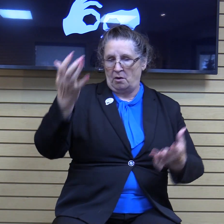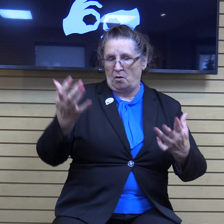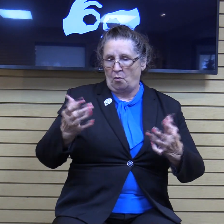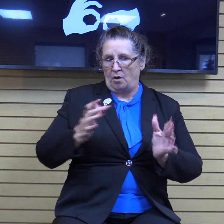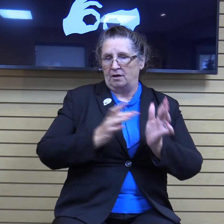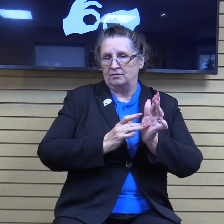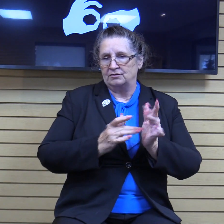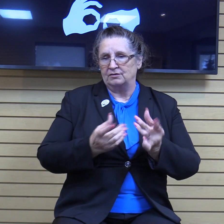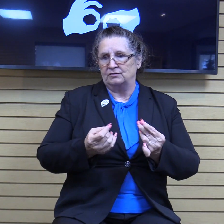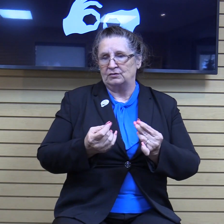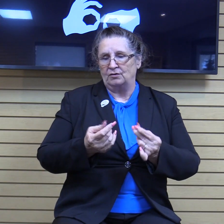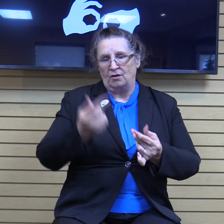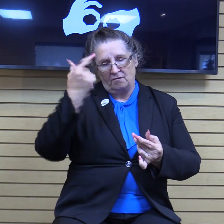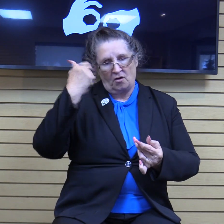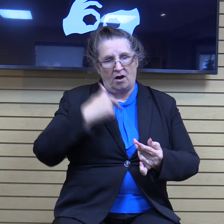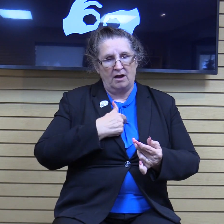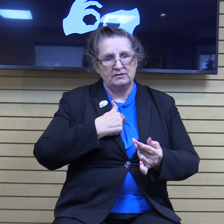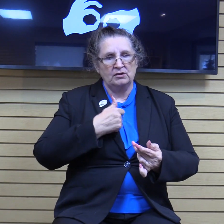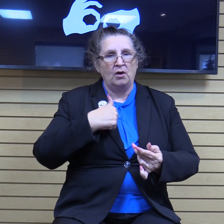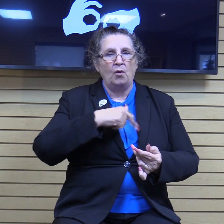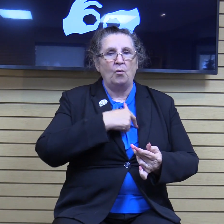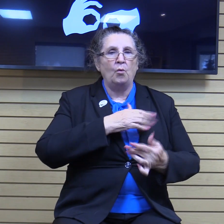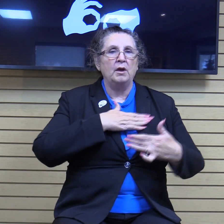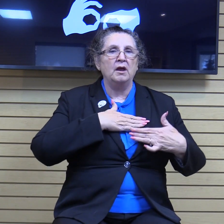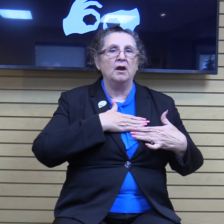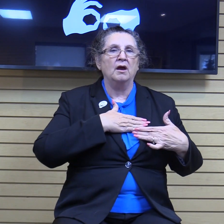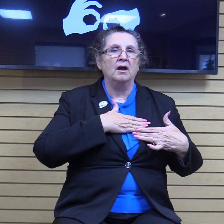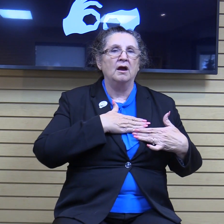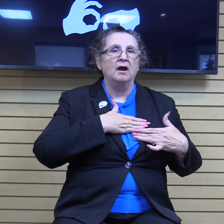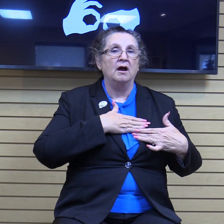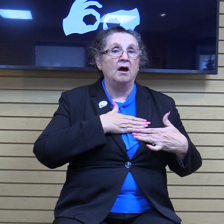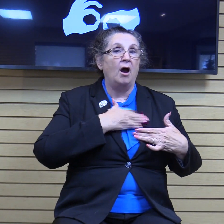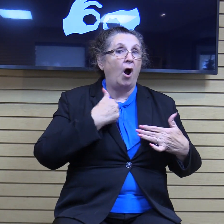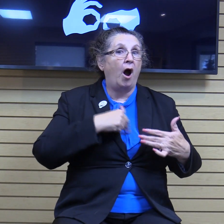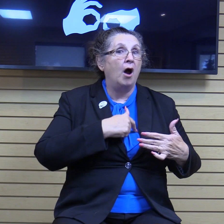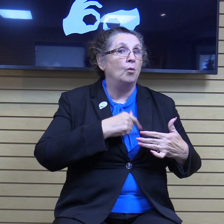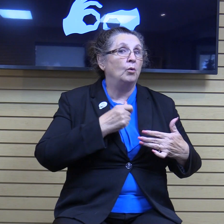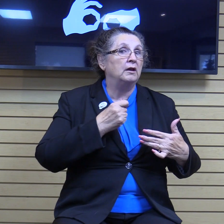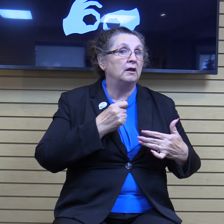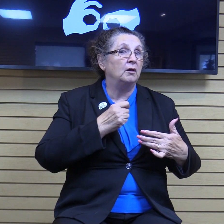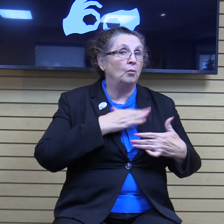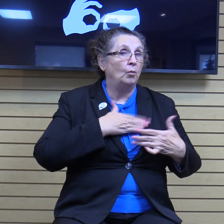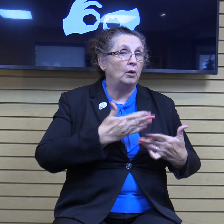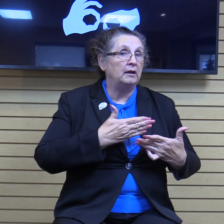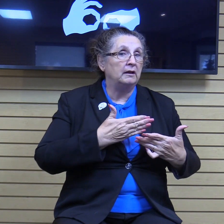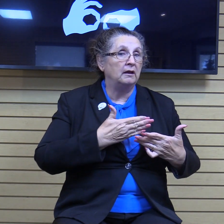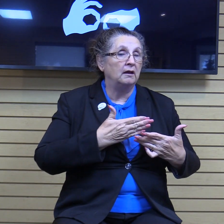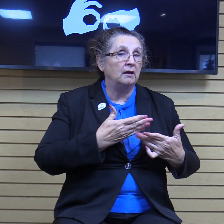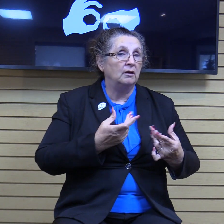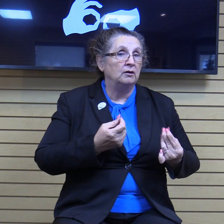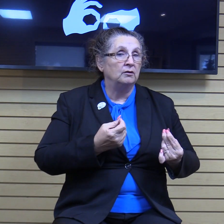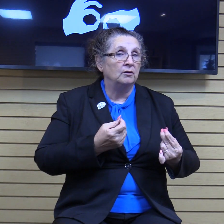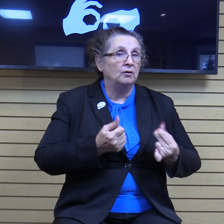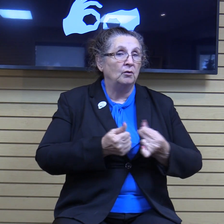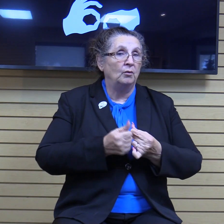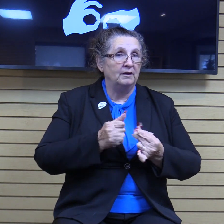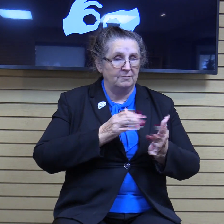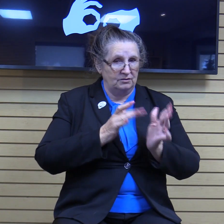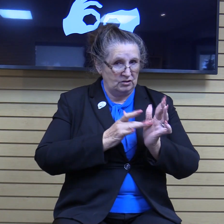But we are willing, but we are, are we willing to handle things with Jesus? Are we